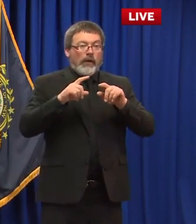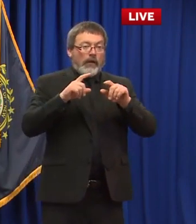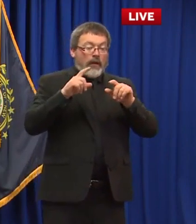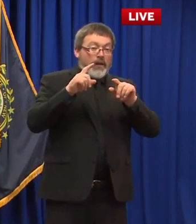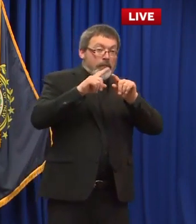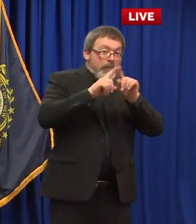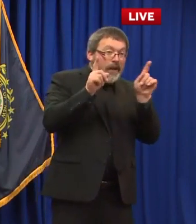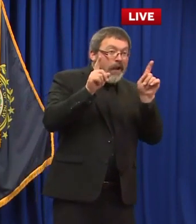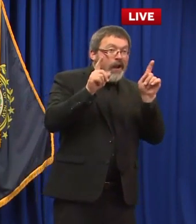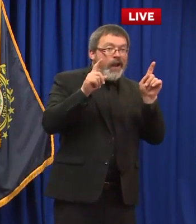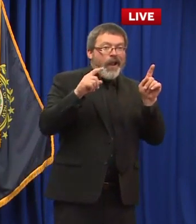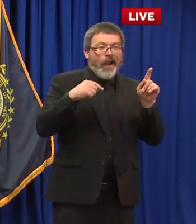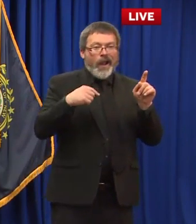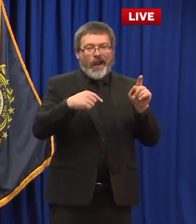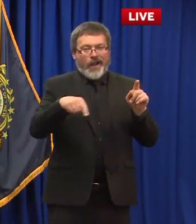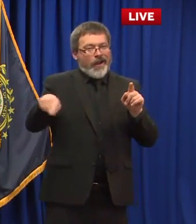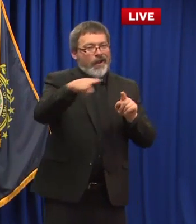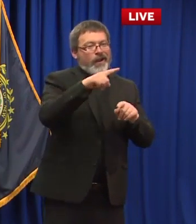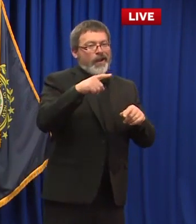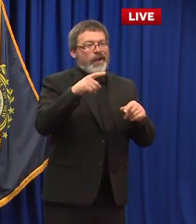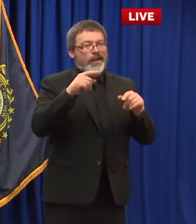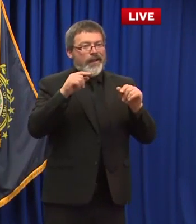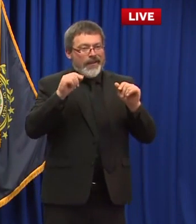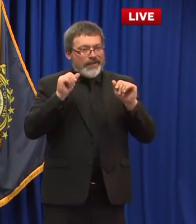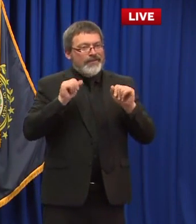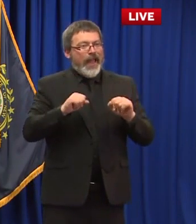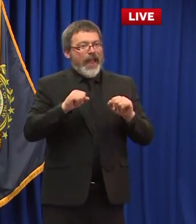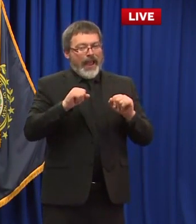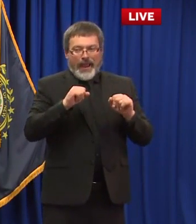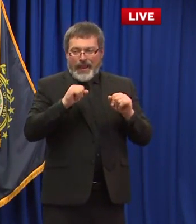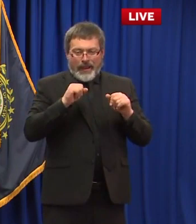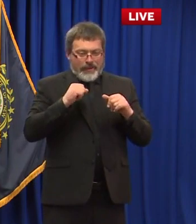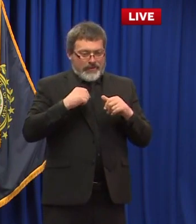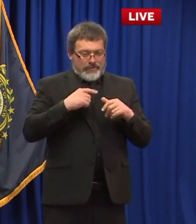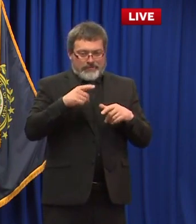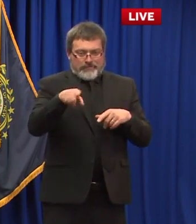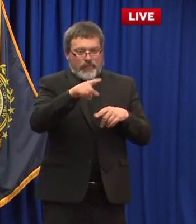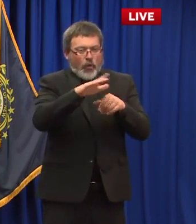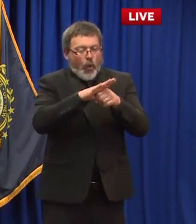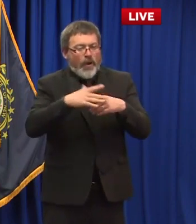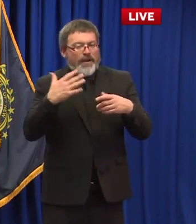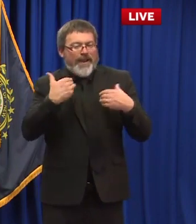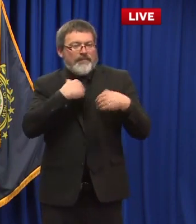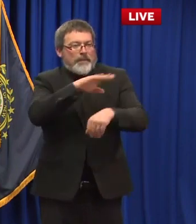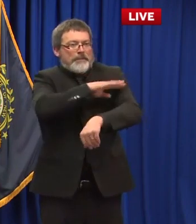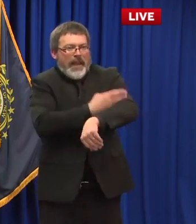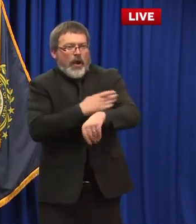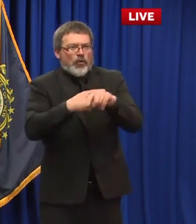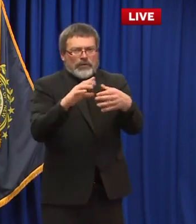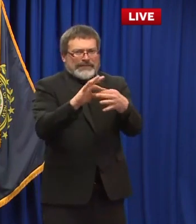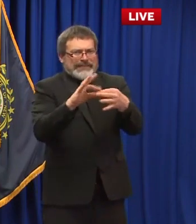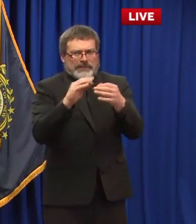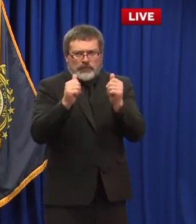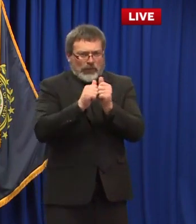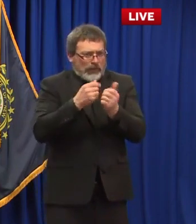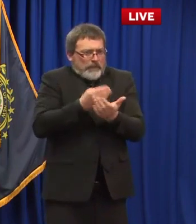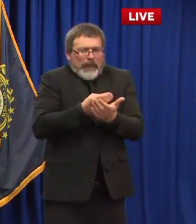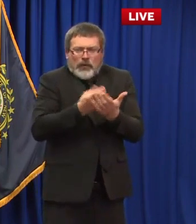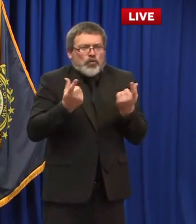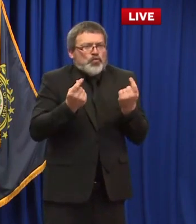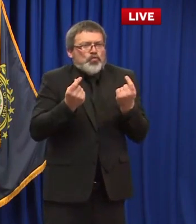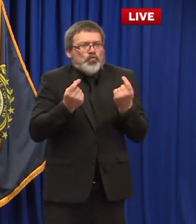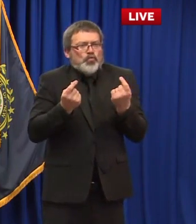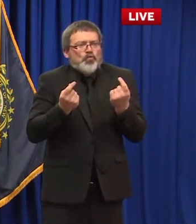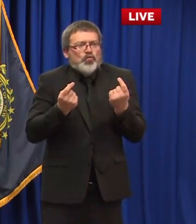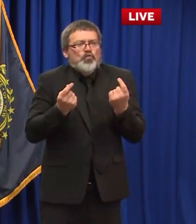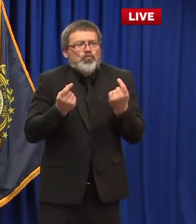terms of how those dollars are spent and allowing the locals to have a lot of say in what's going on in their community in their neighborhoods um so again you know i'm i think it's